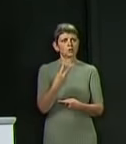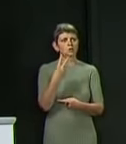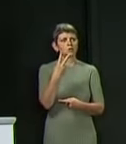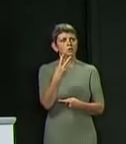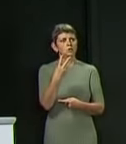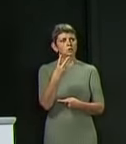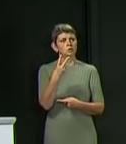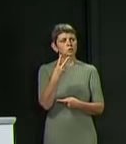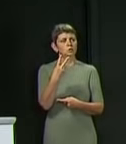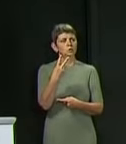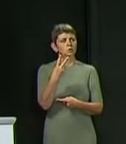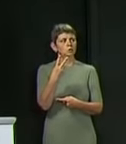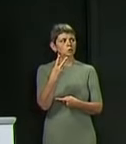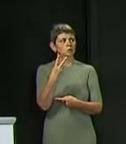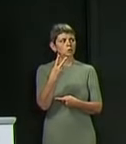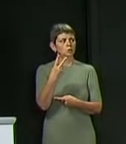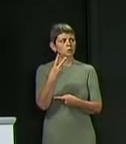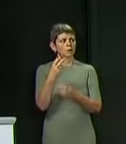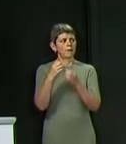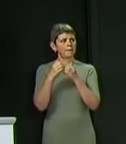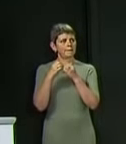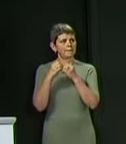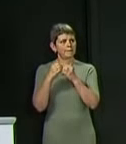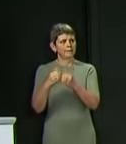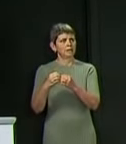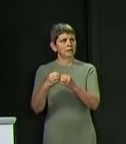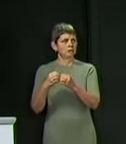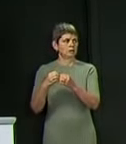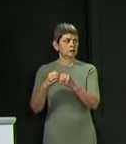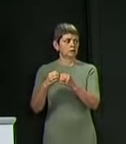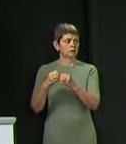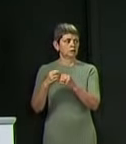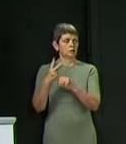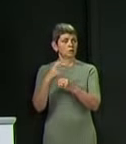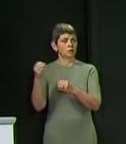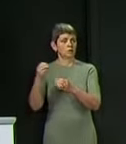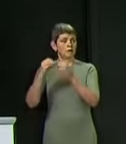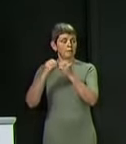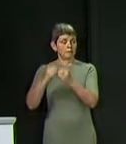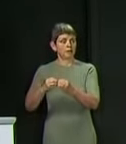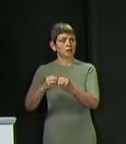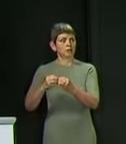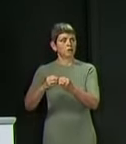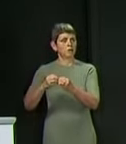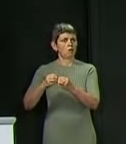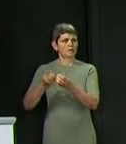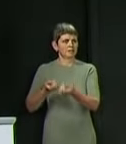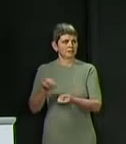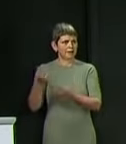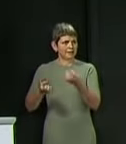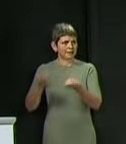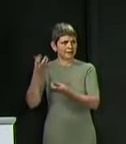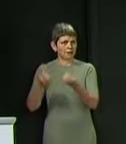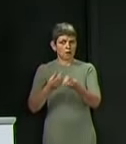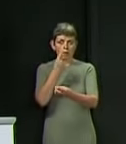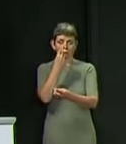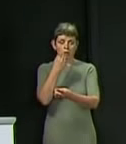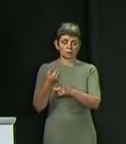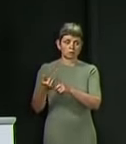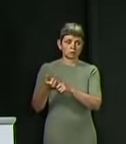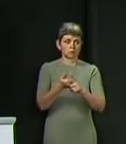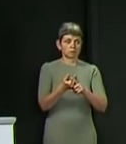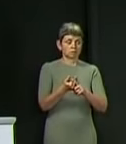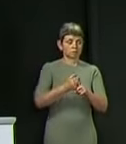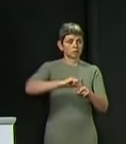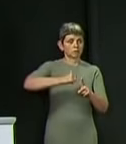UK government has done, and that's enough money to fund Police Scotland for two years in the amount of a few months being spent.